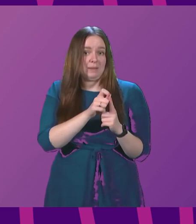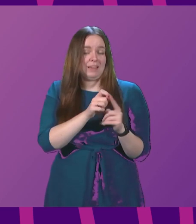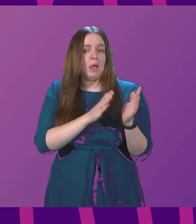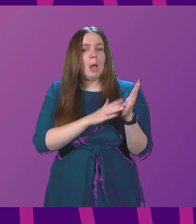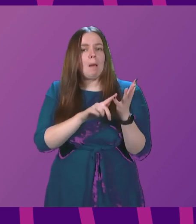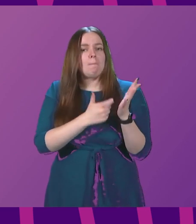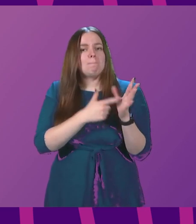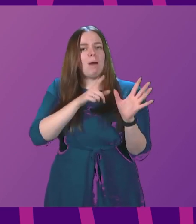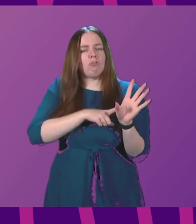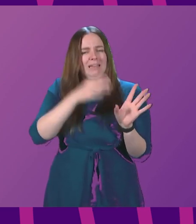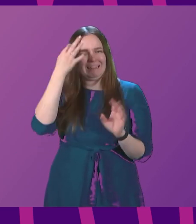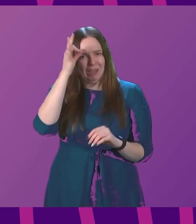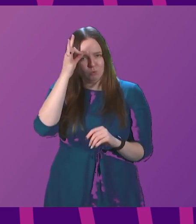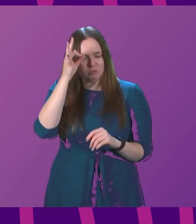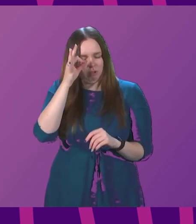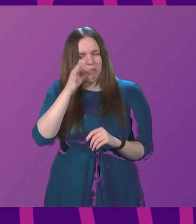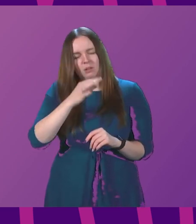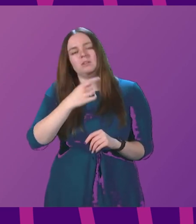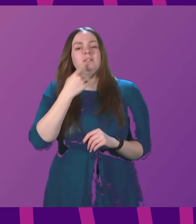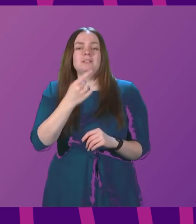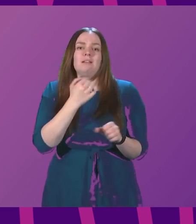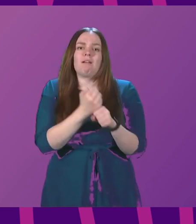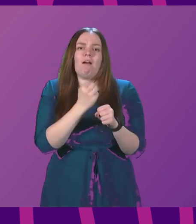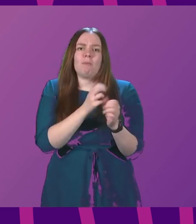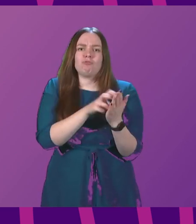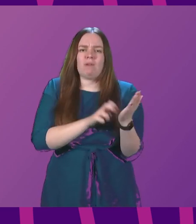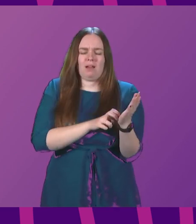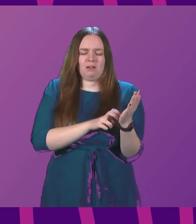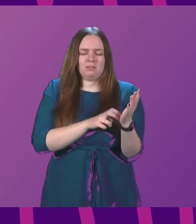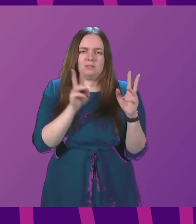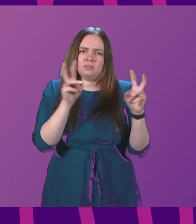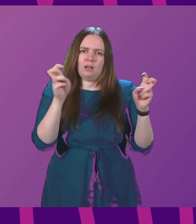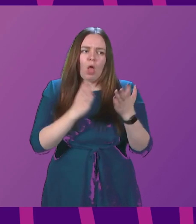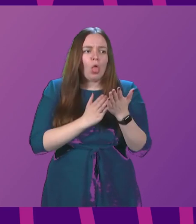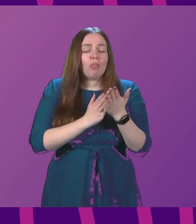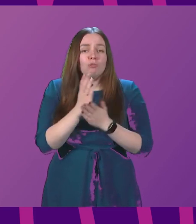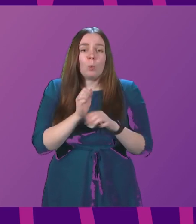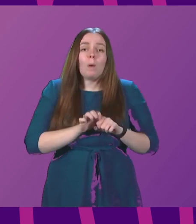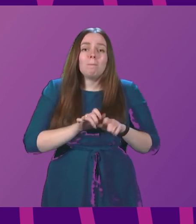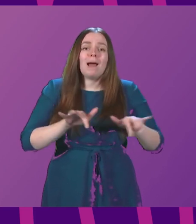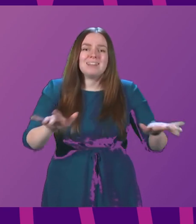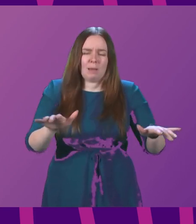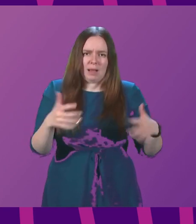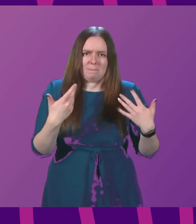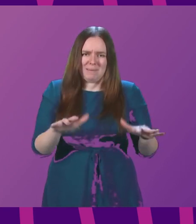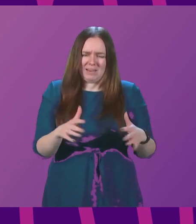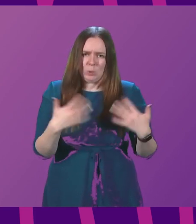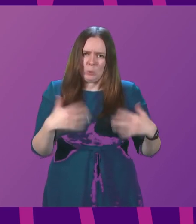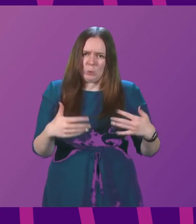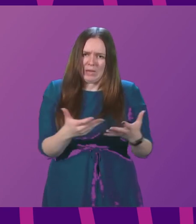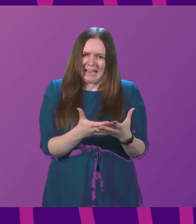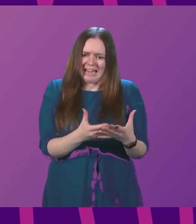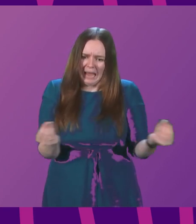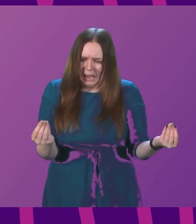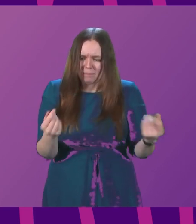says this about the Government's record, and it's a quote. Throughout the pandemic, there has been a considerable gap between announcements